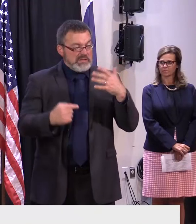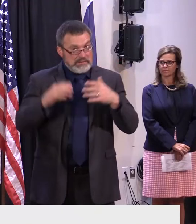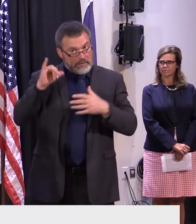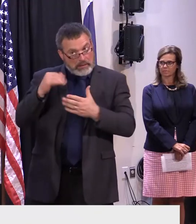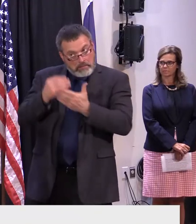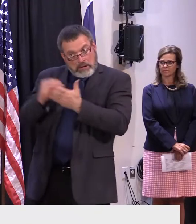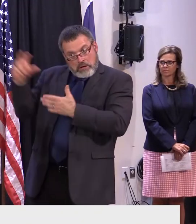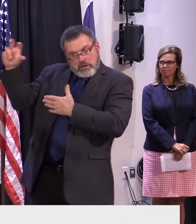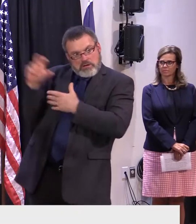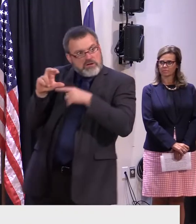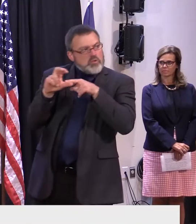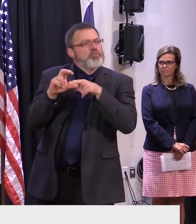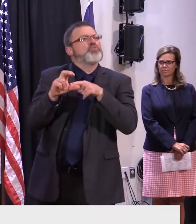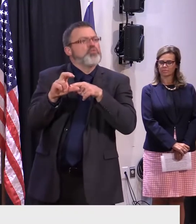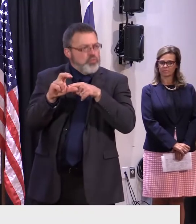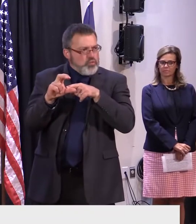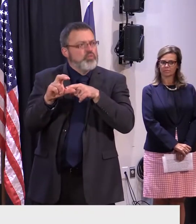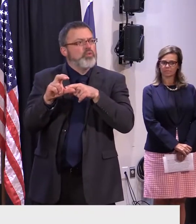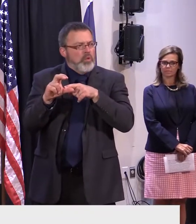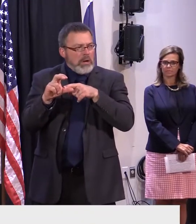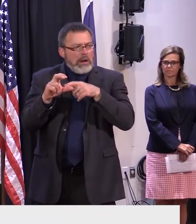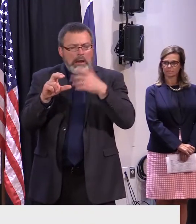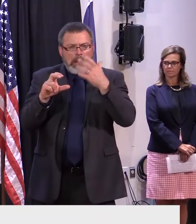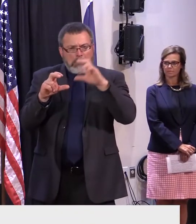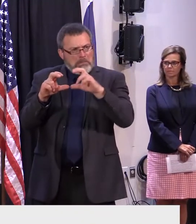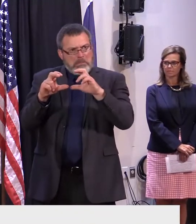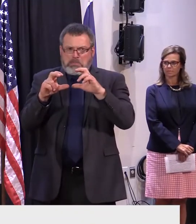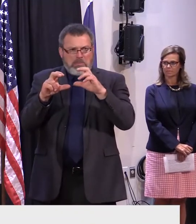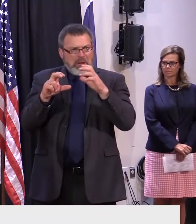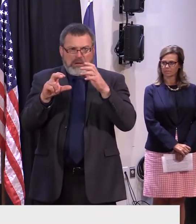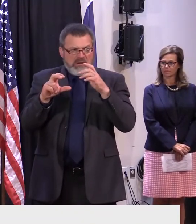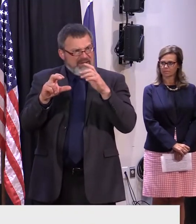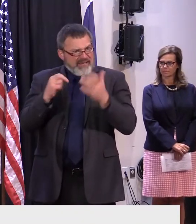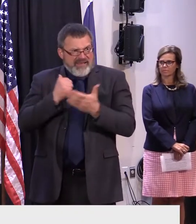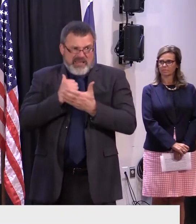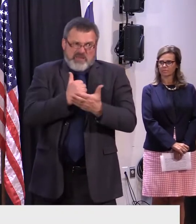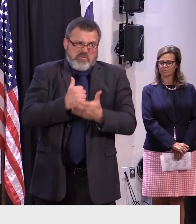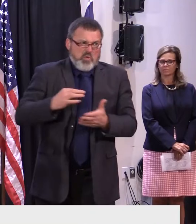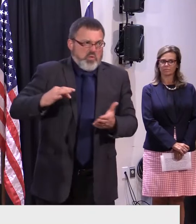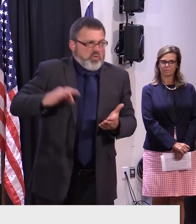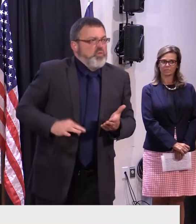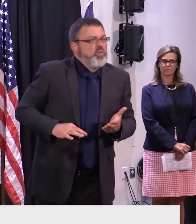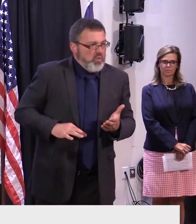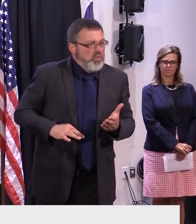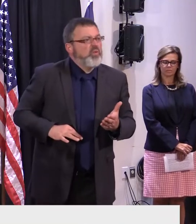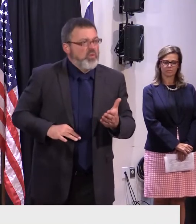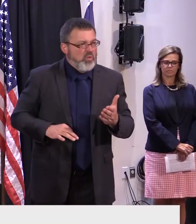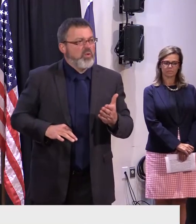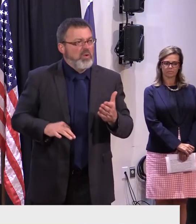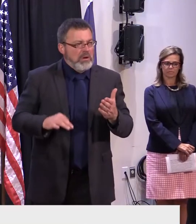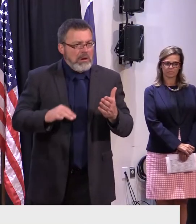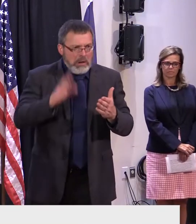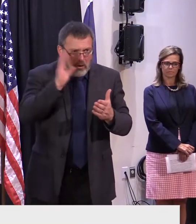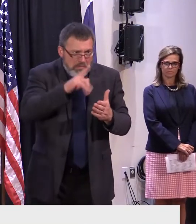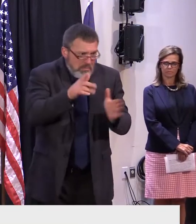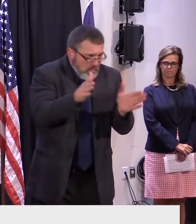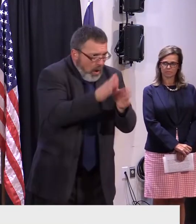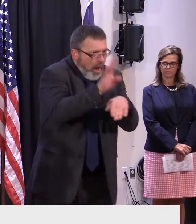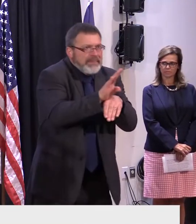seems small. But that small bit of help is sometimes the determining factor of whether a small business will export or not.